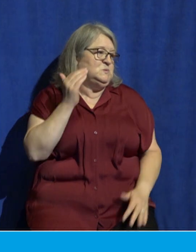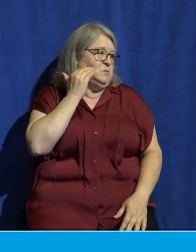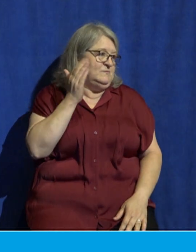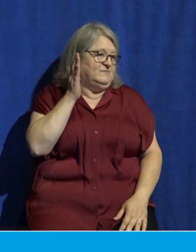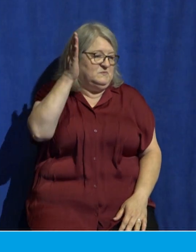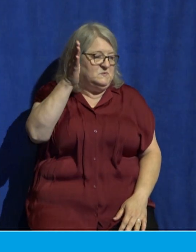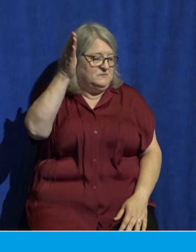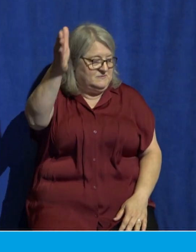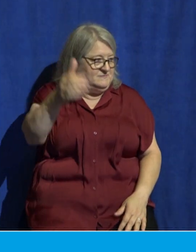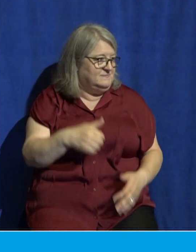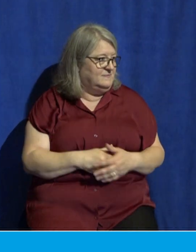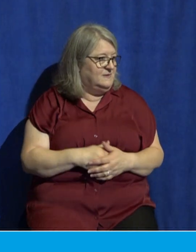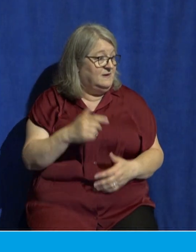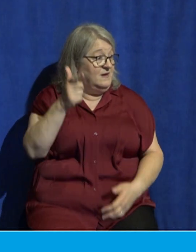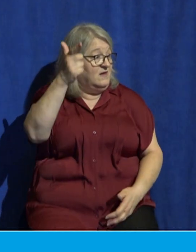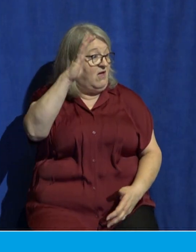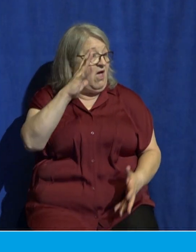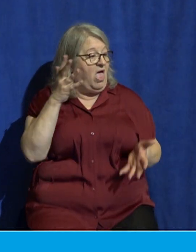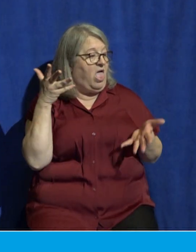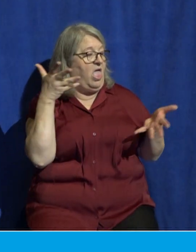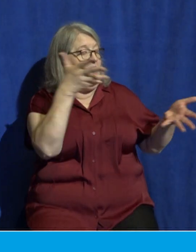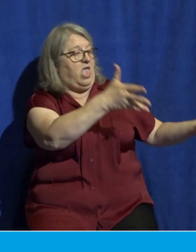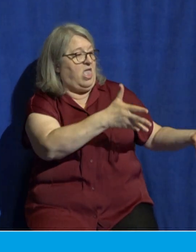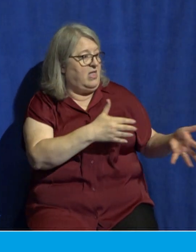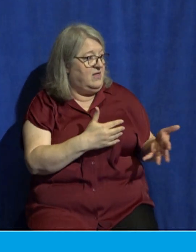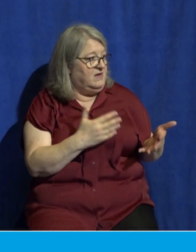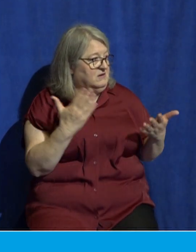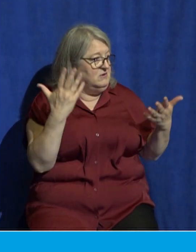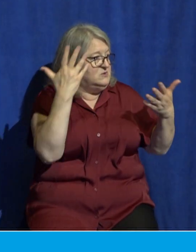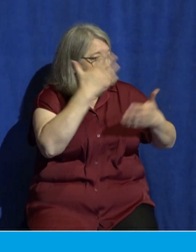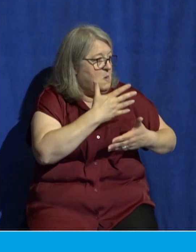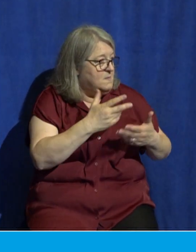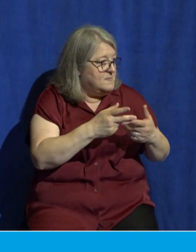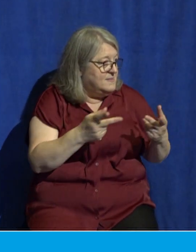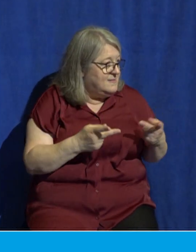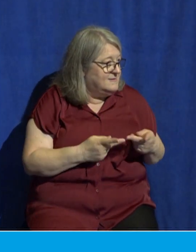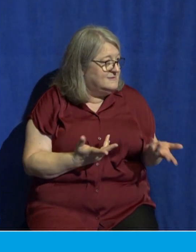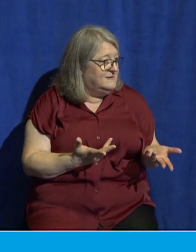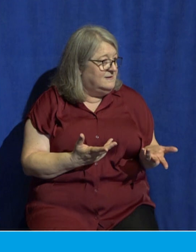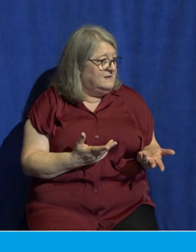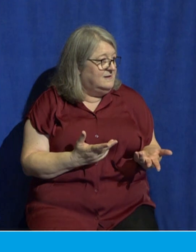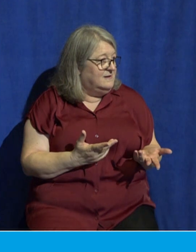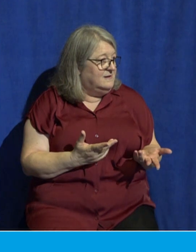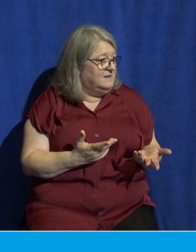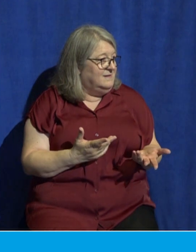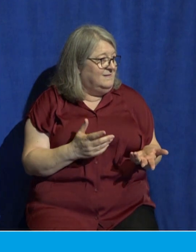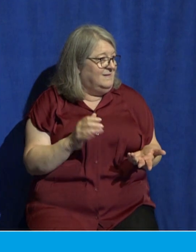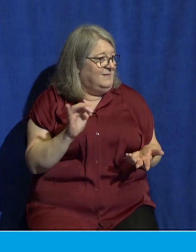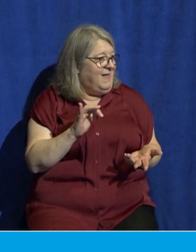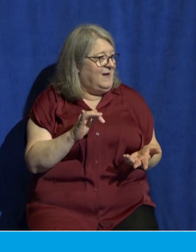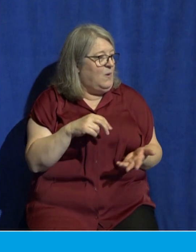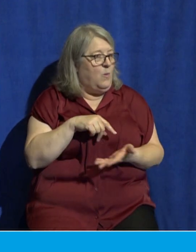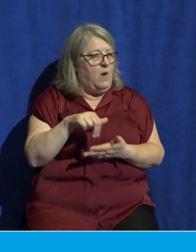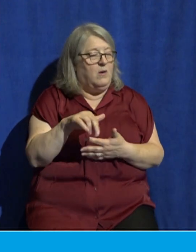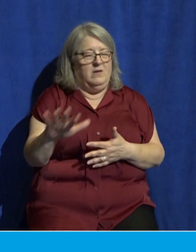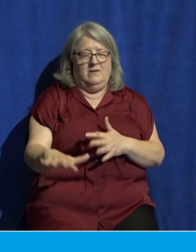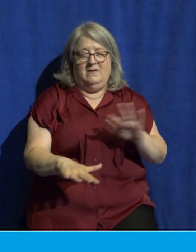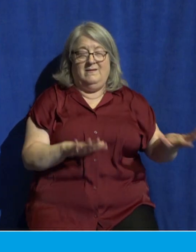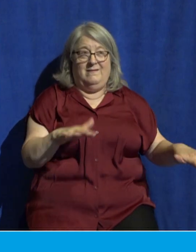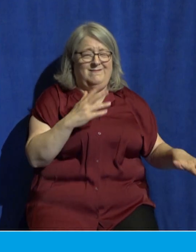God has not left us in the dark he has not left us groping around and left to come up with our